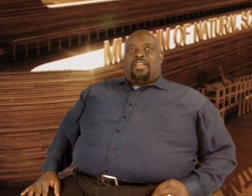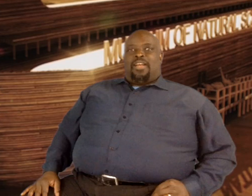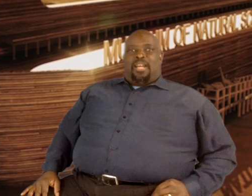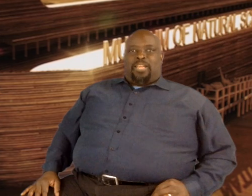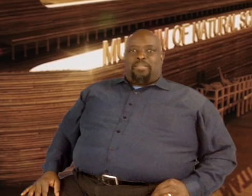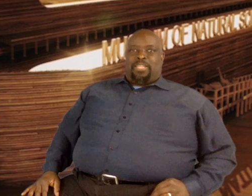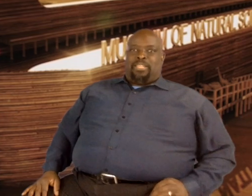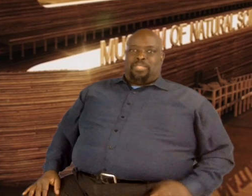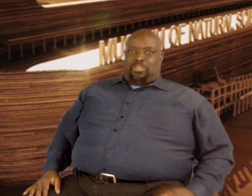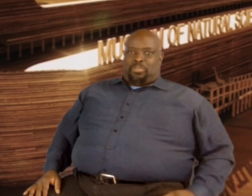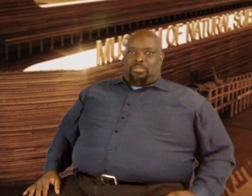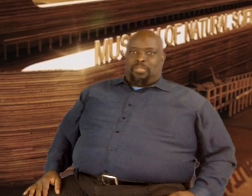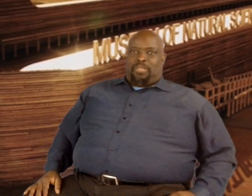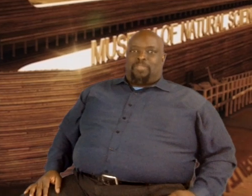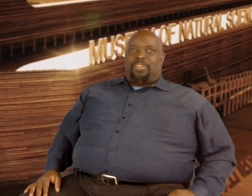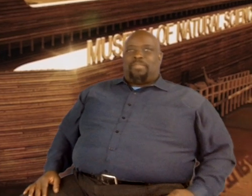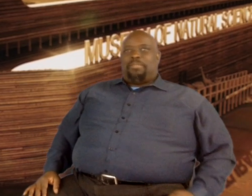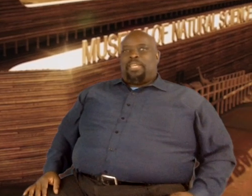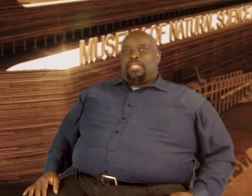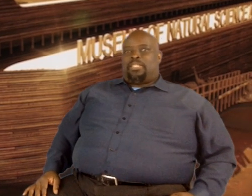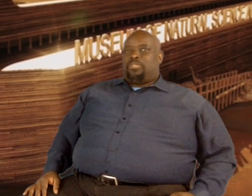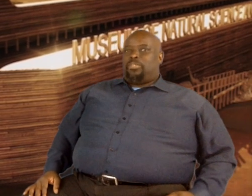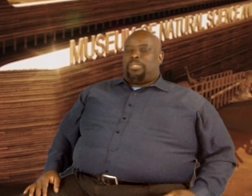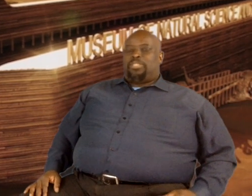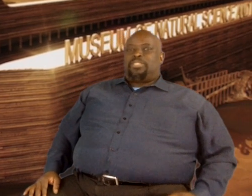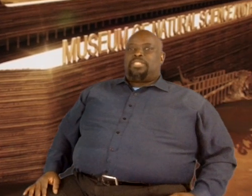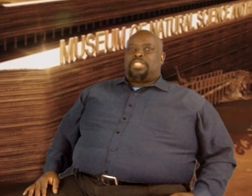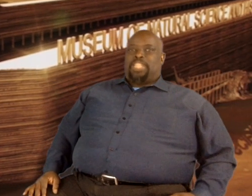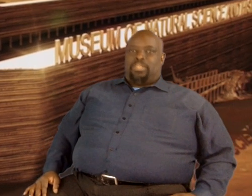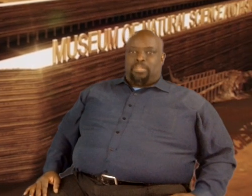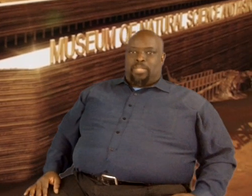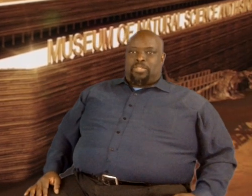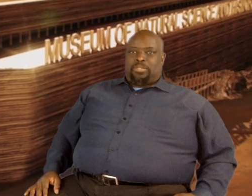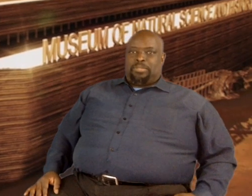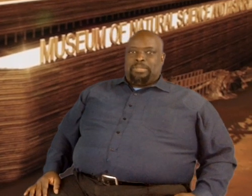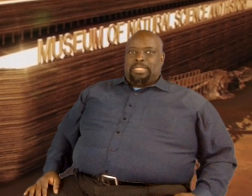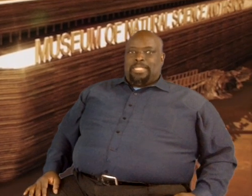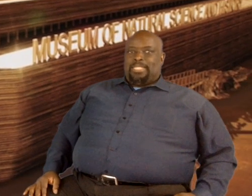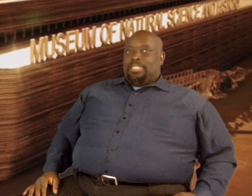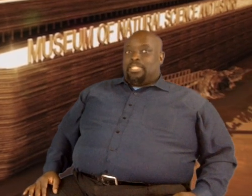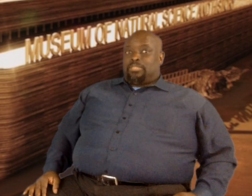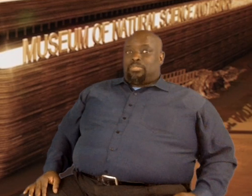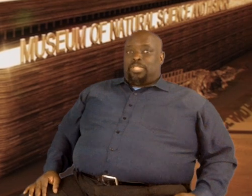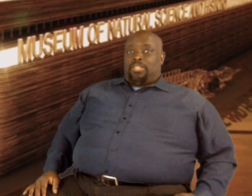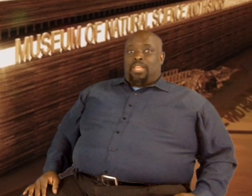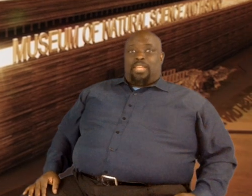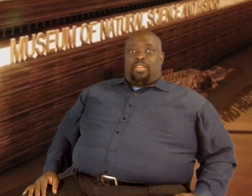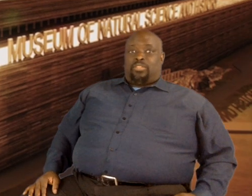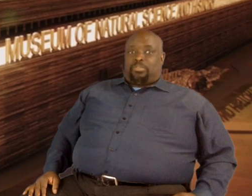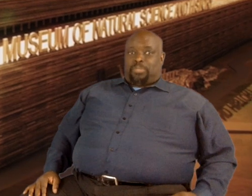Hi, my name is Jeroel. I'm a family man, community builder, charity mentor, leadership trainer, and entrepreneur.